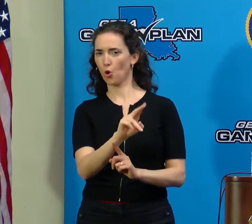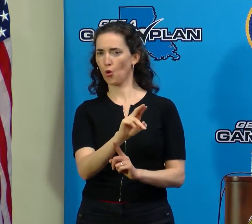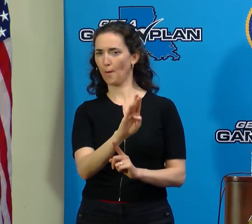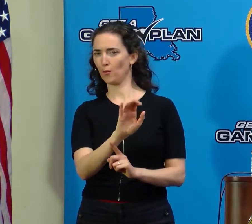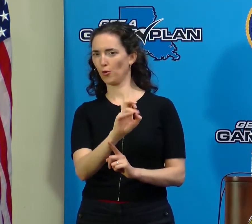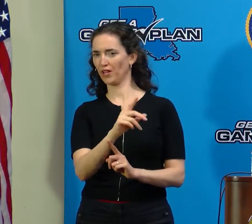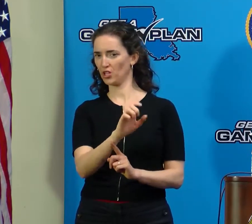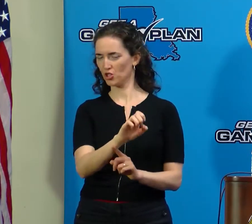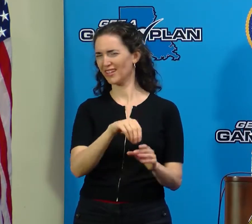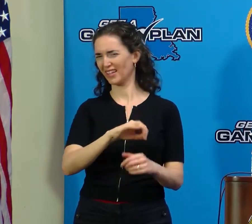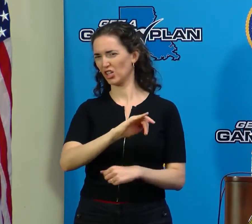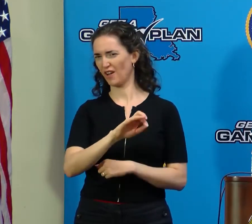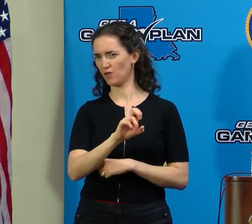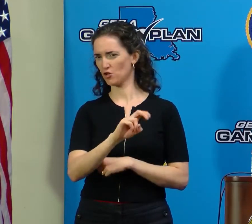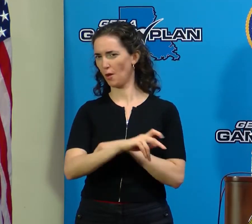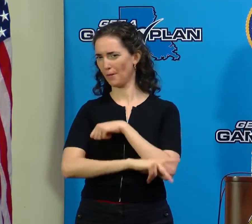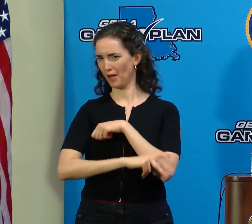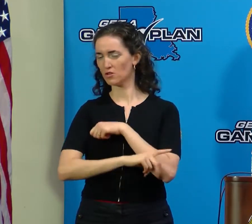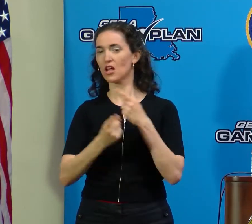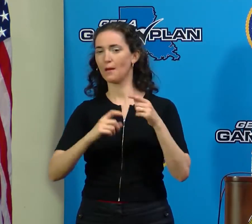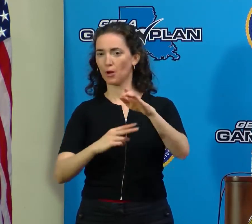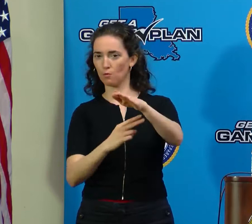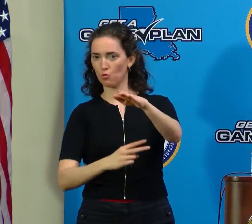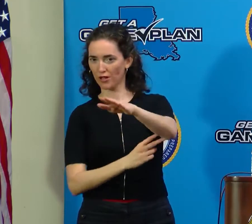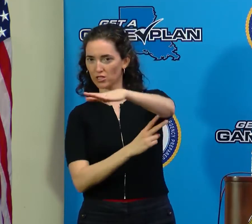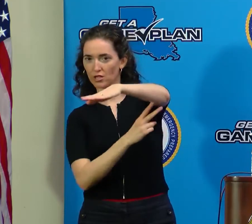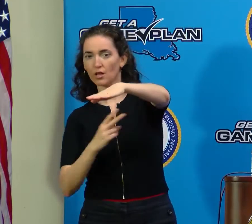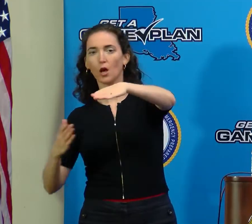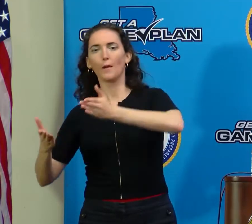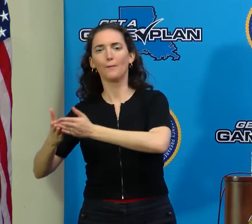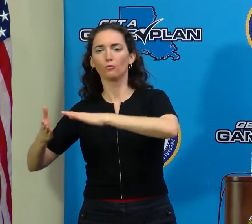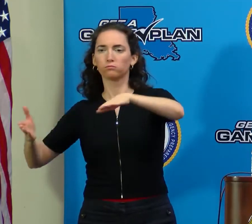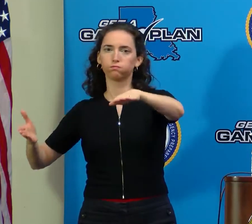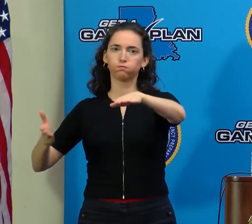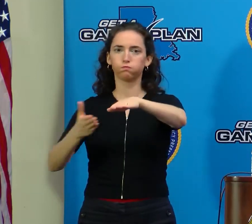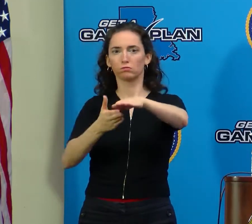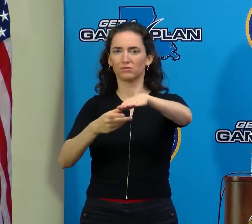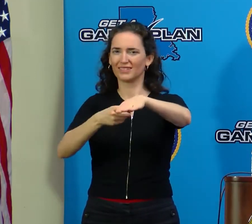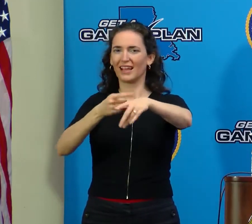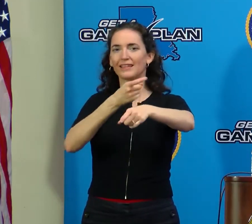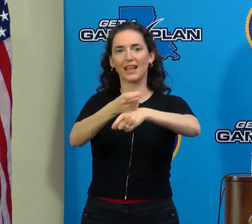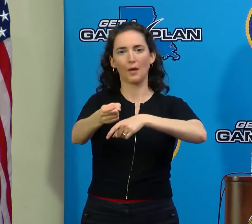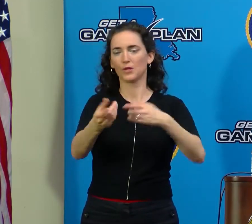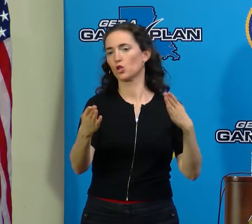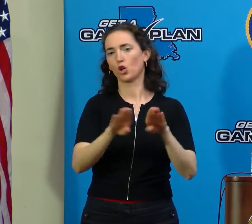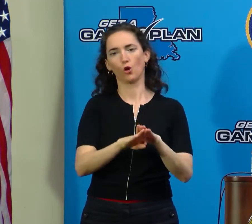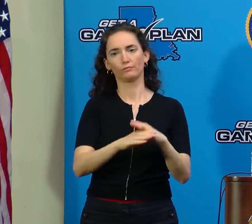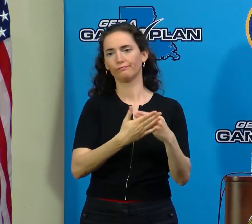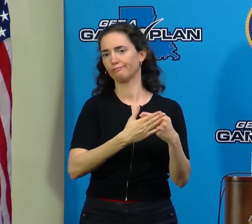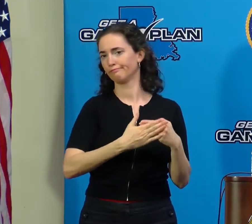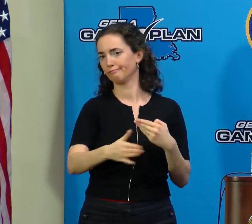Lafitte area is damaged to the point where it will be closed for some period of time.